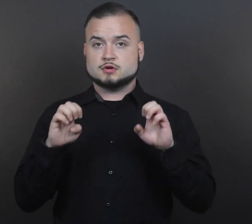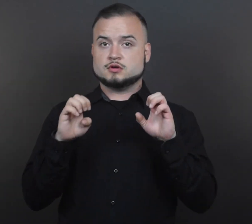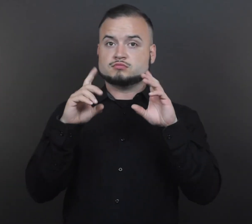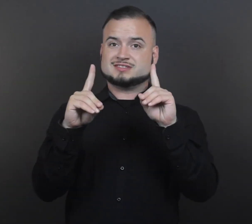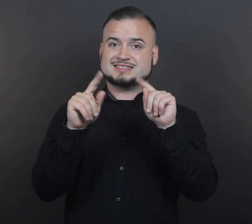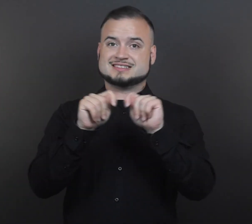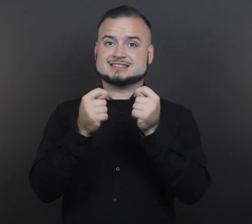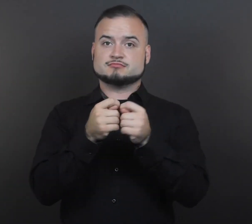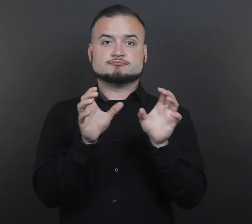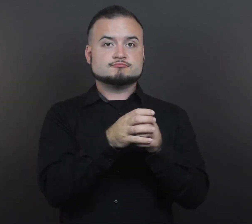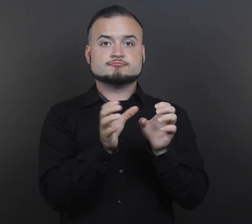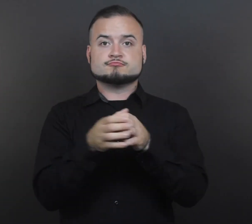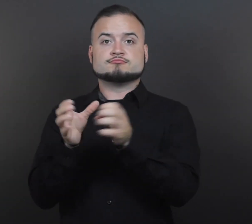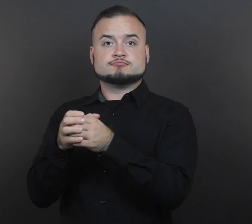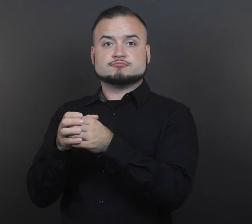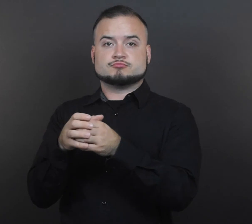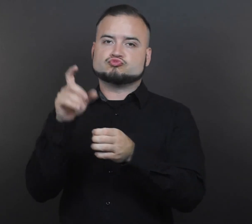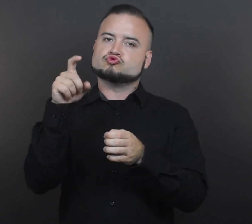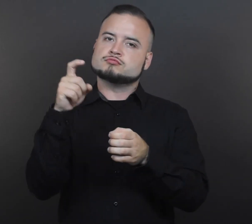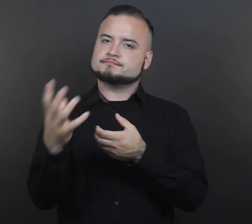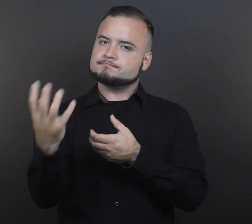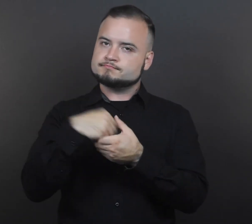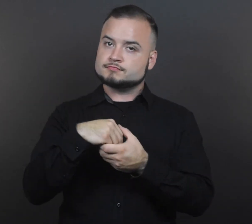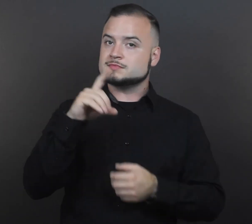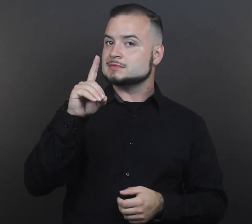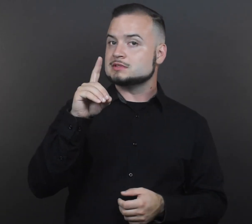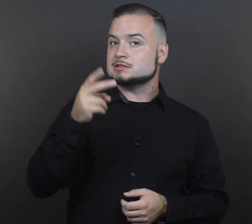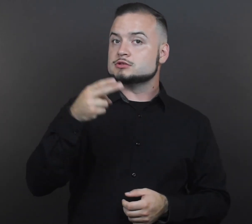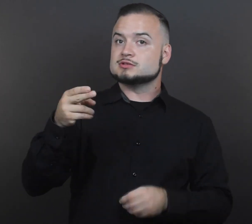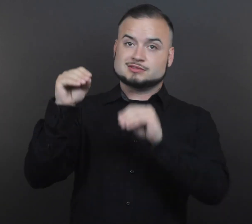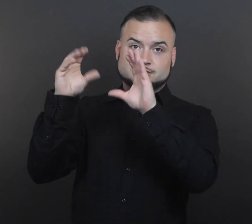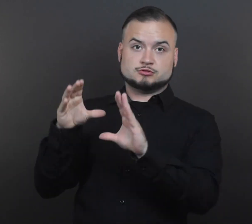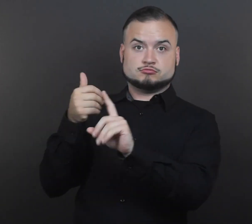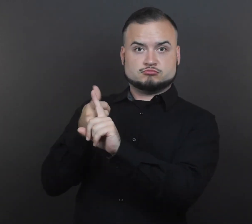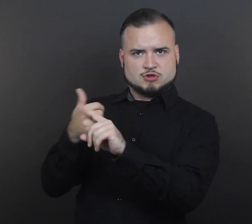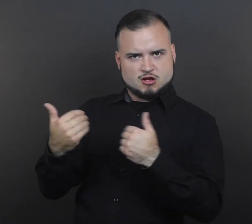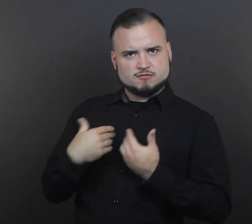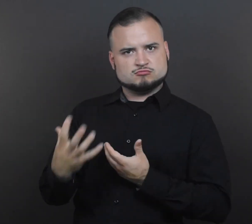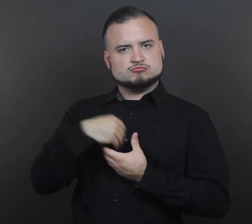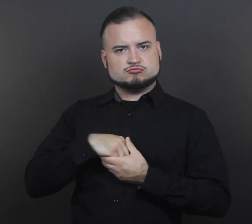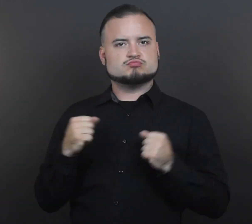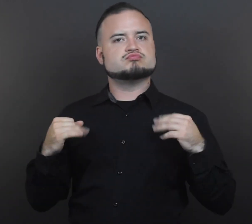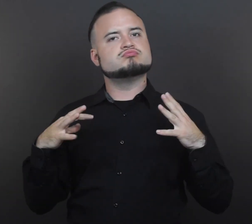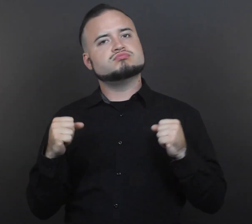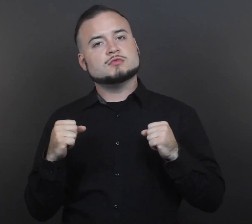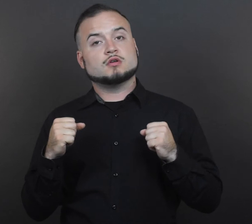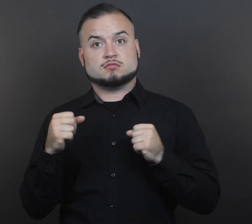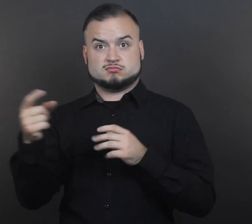Educational teams will need to include a DHH teacher who has sign language skills to assist with